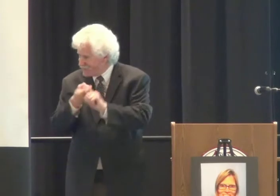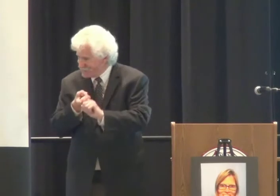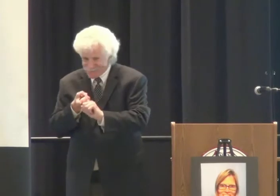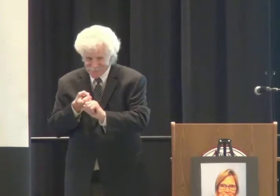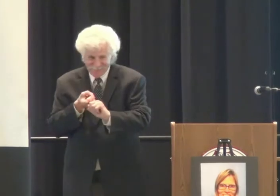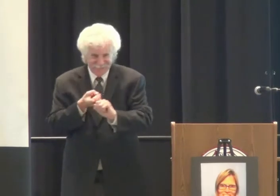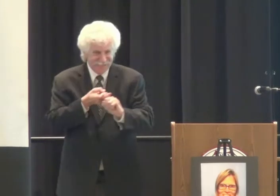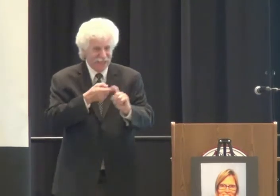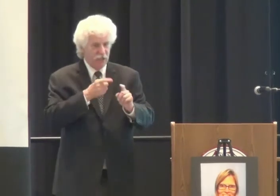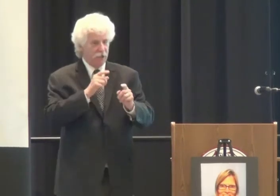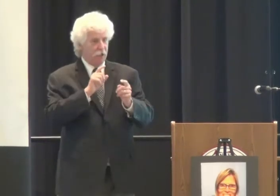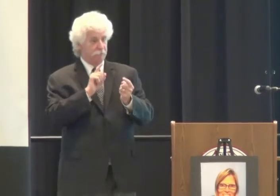More friends?